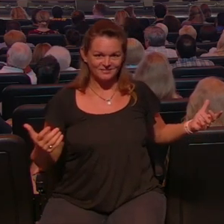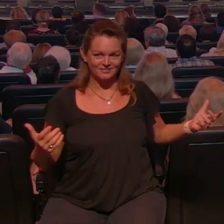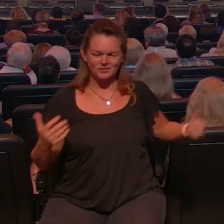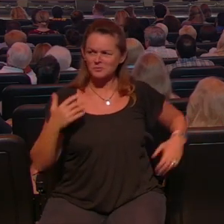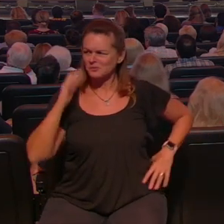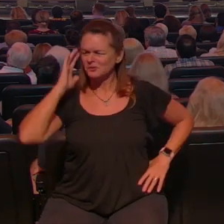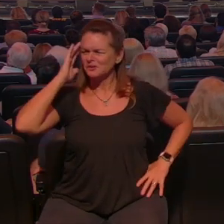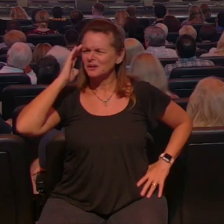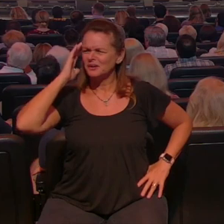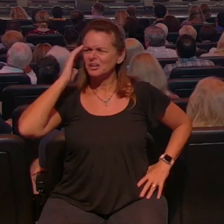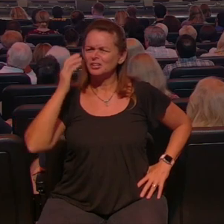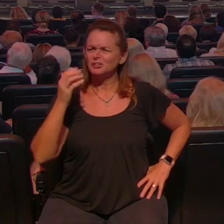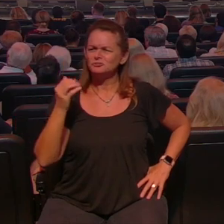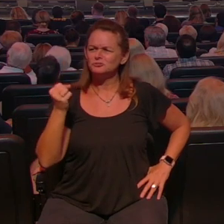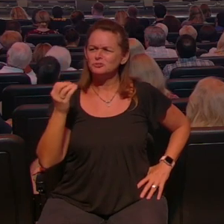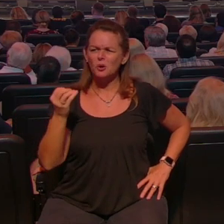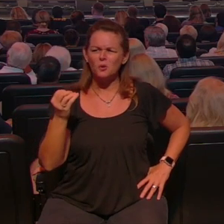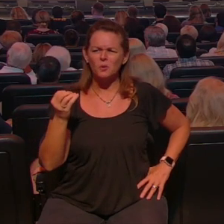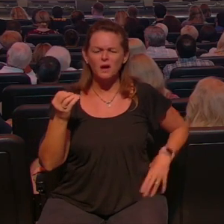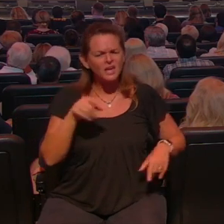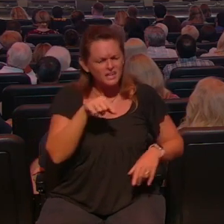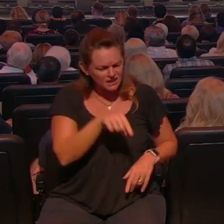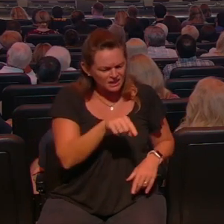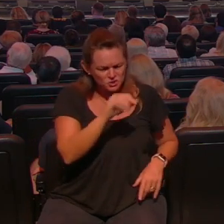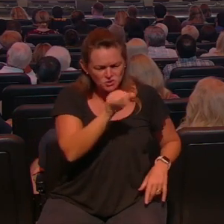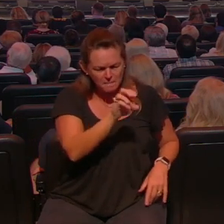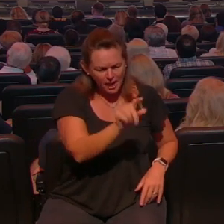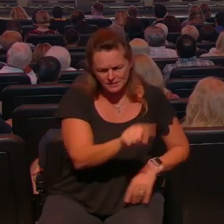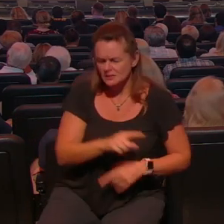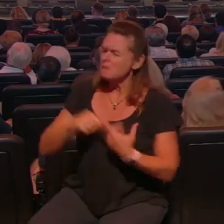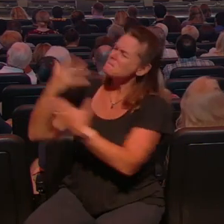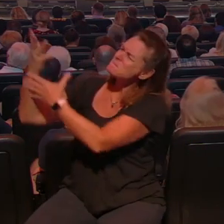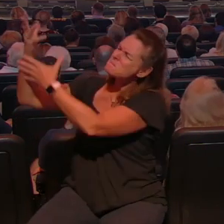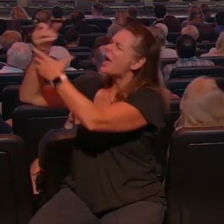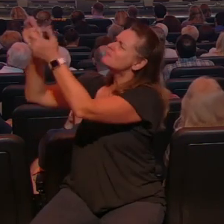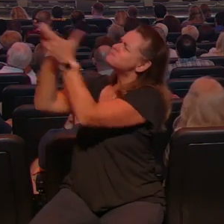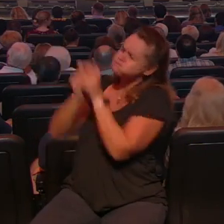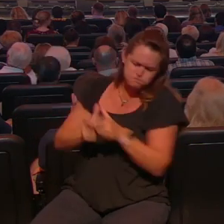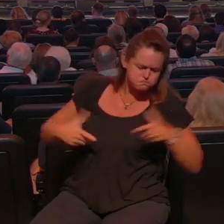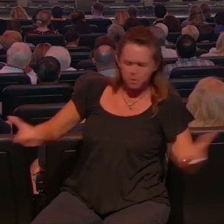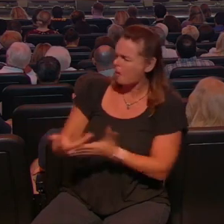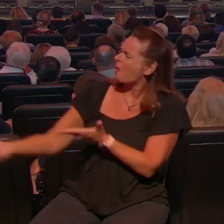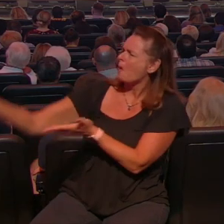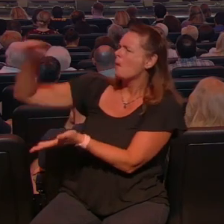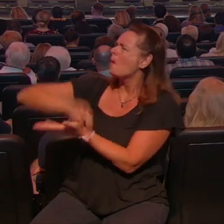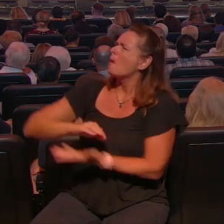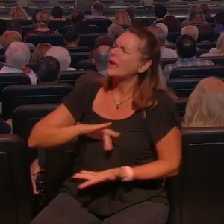to pray to be blessed because here we have a guy that did and if it's wrong to pray that way then why would